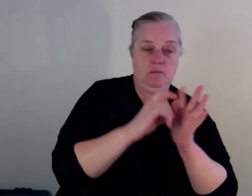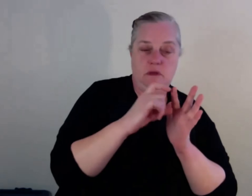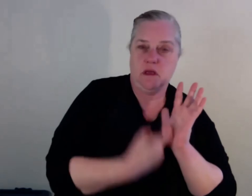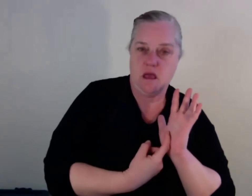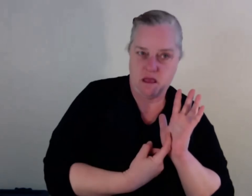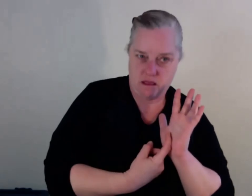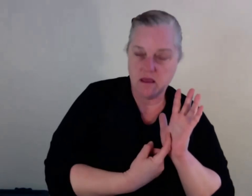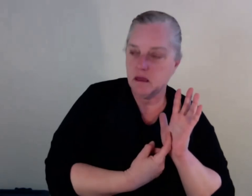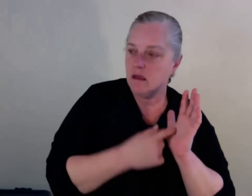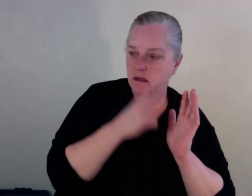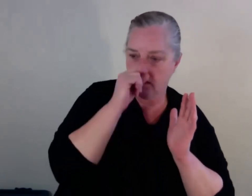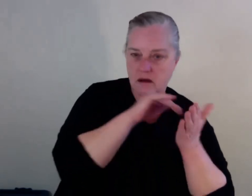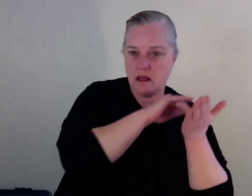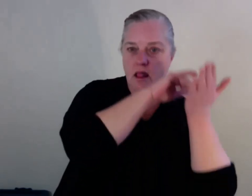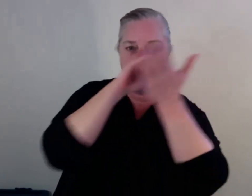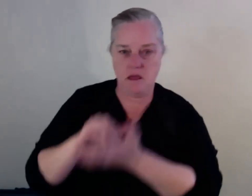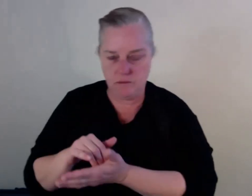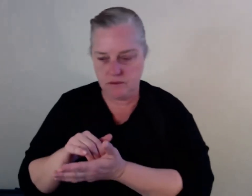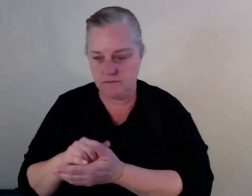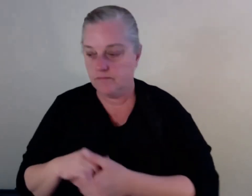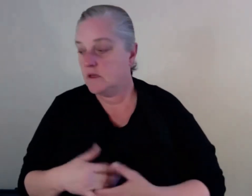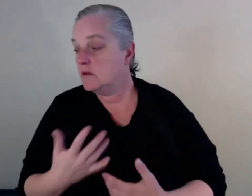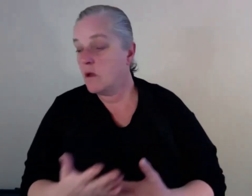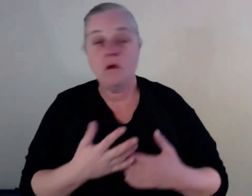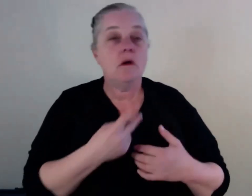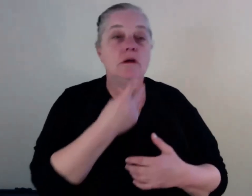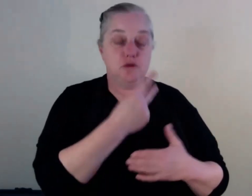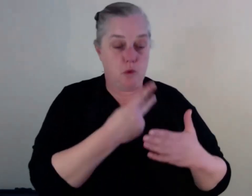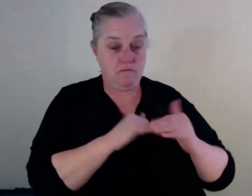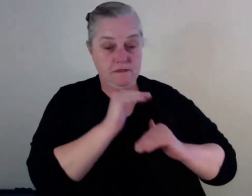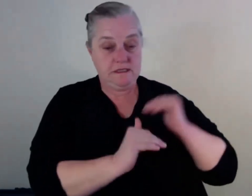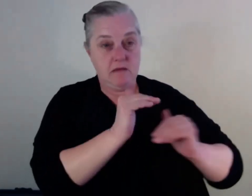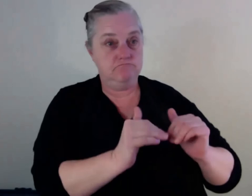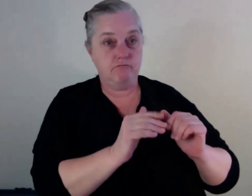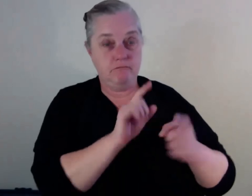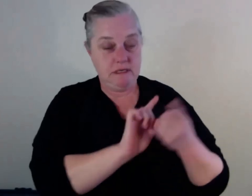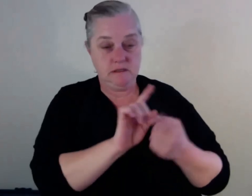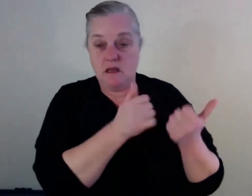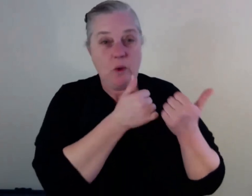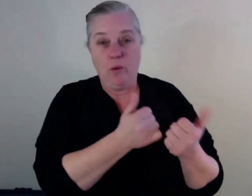And if you can deal with the trigger response and have funding for that, then you can allow a person to feel, at least have that space between,